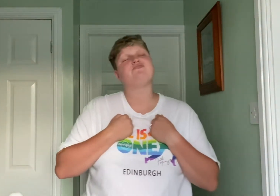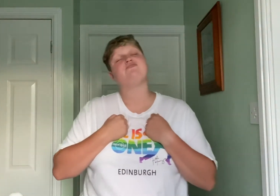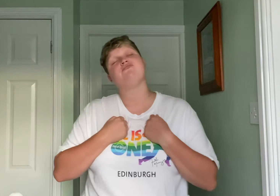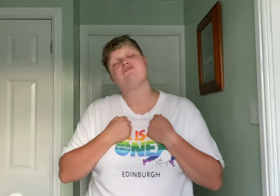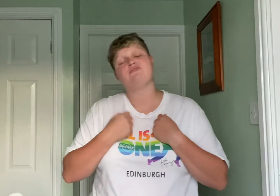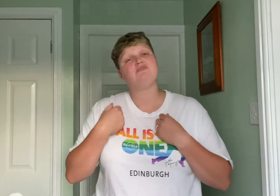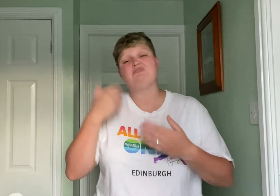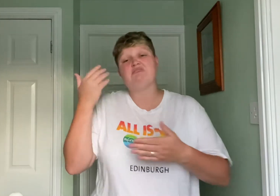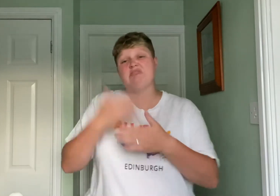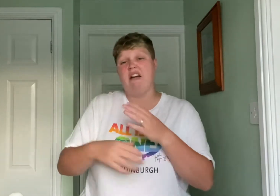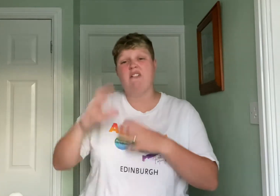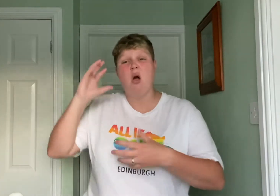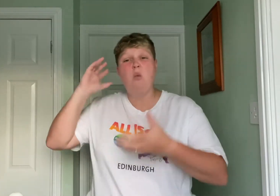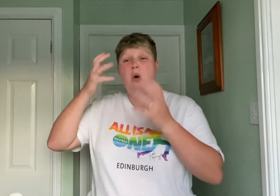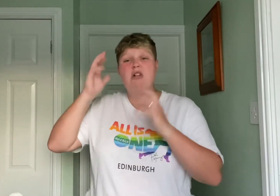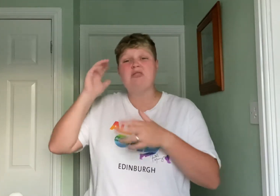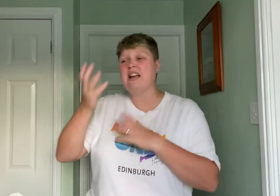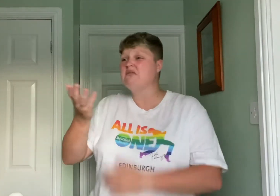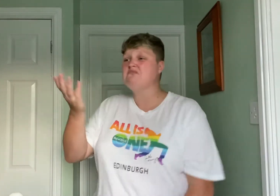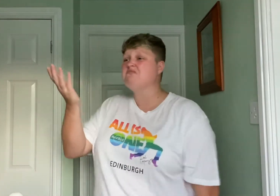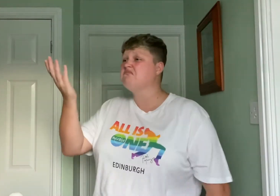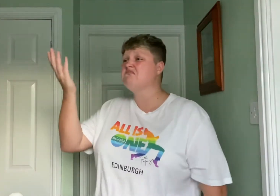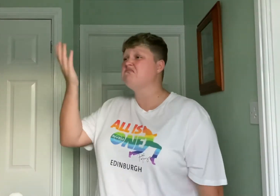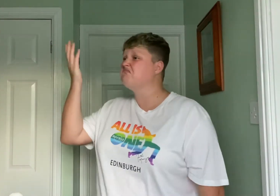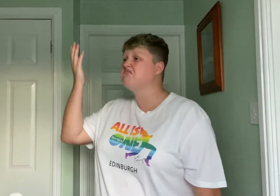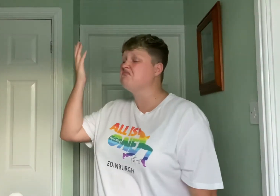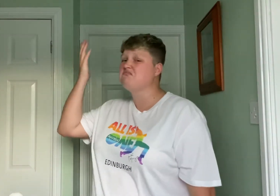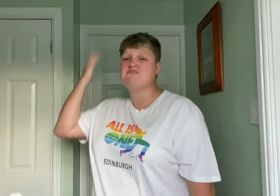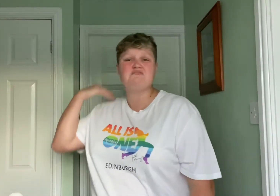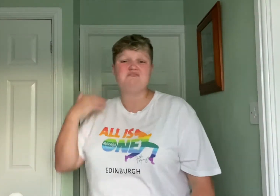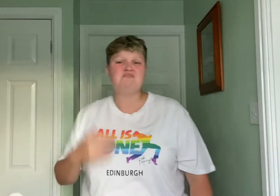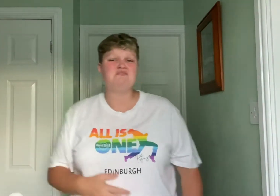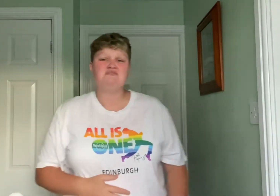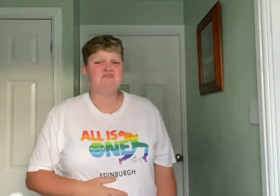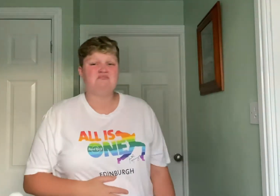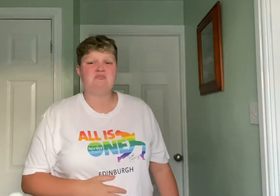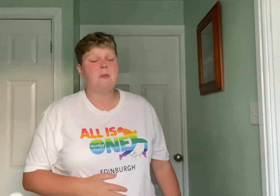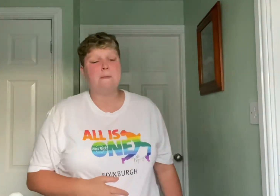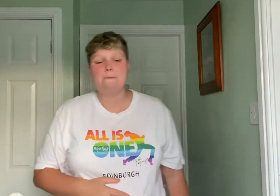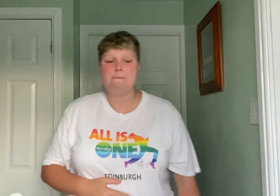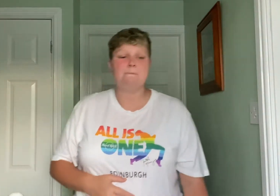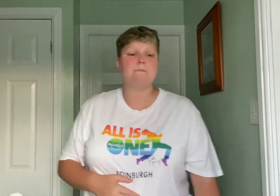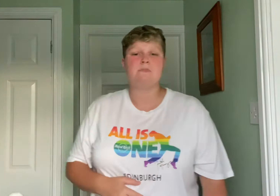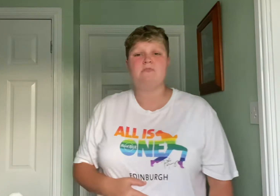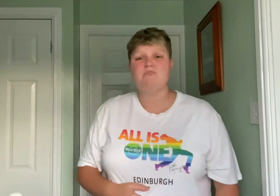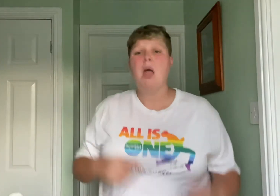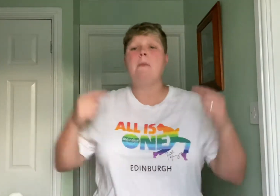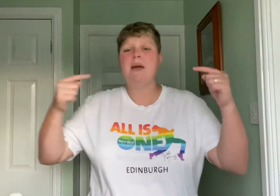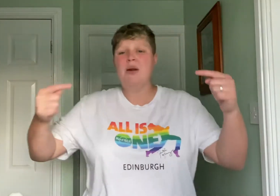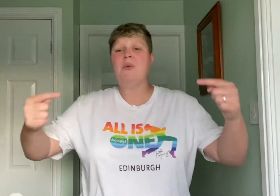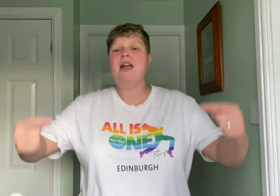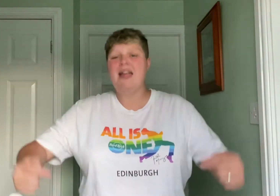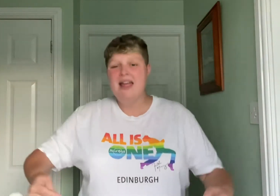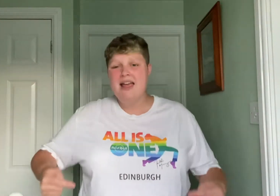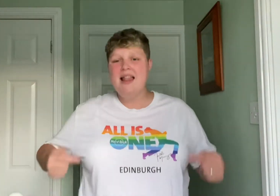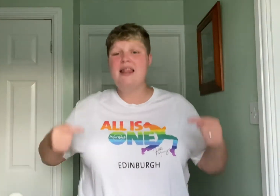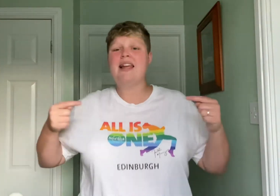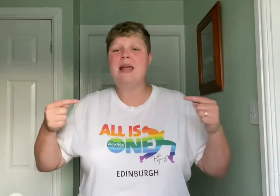and I was worried about the way that they might have been. I think we'll keep